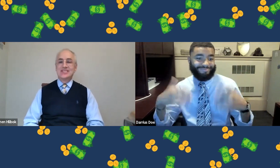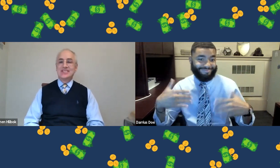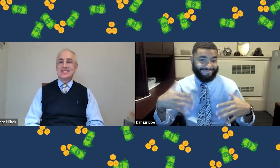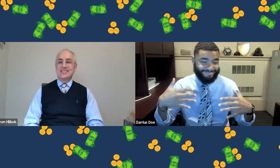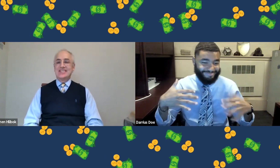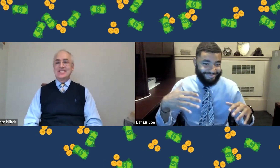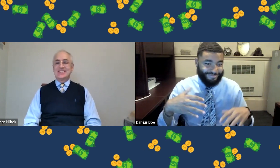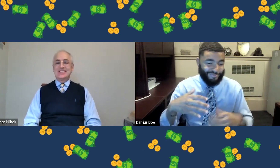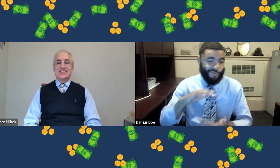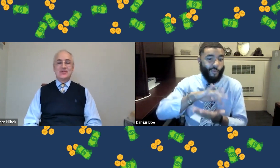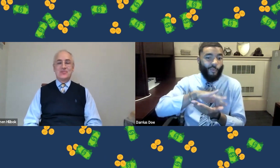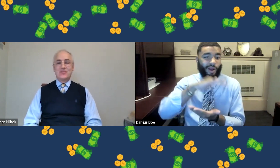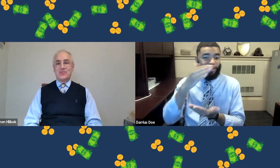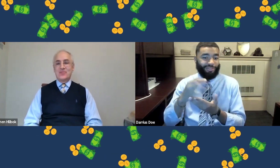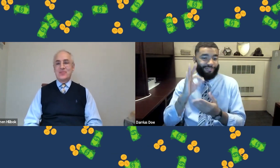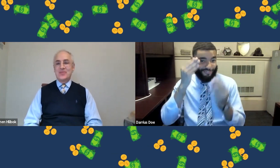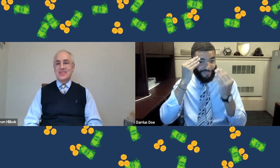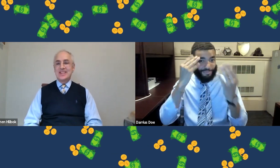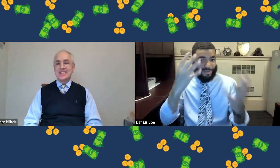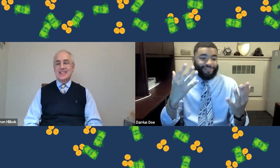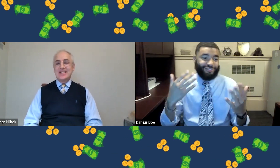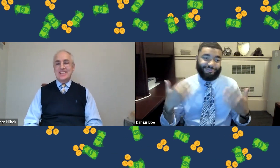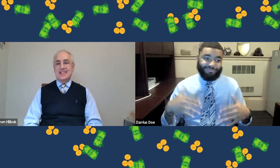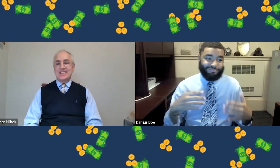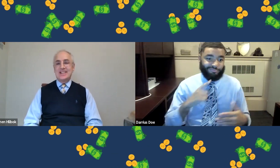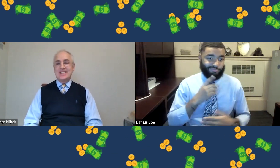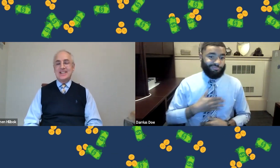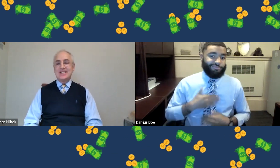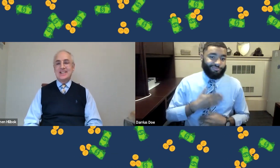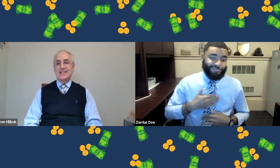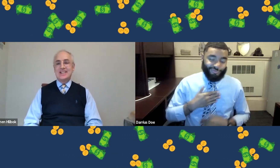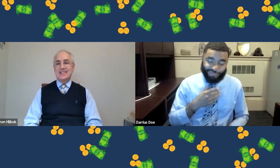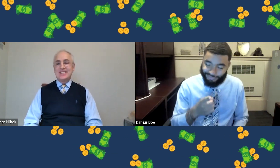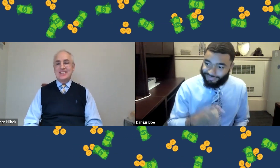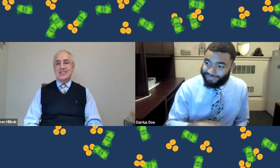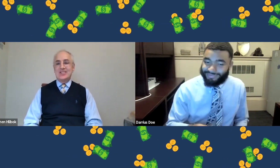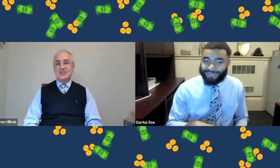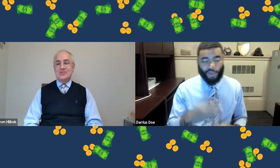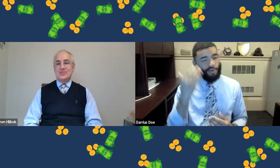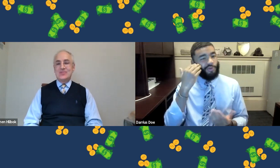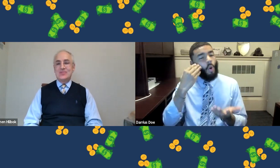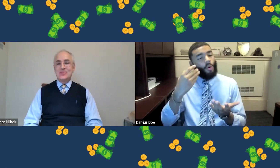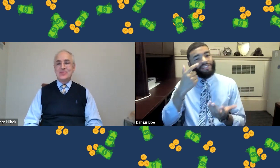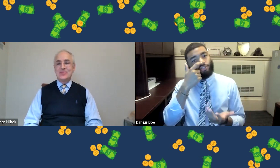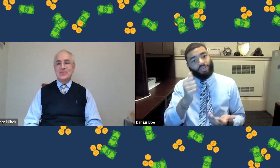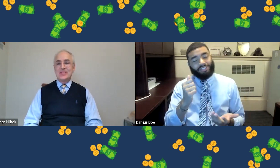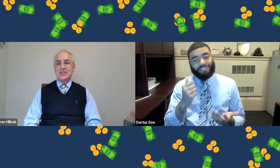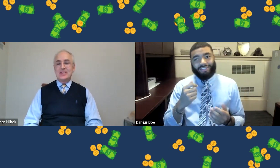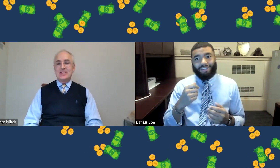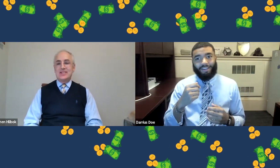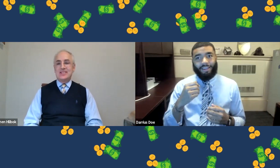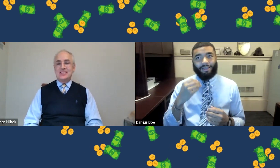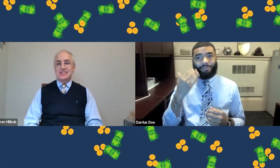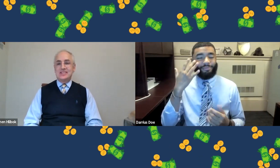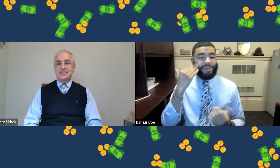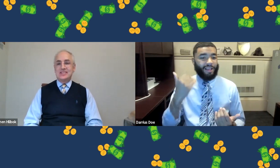Great. Wow. What a wealth of information you've provided with us. So I really appreciate that. It's always